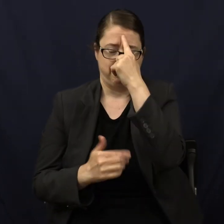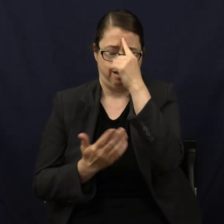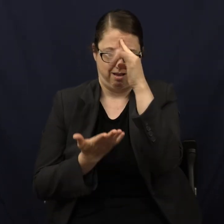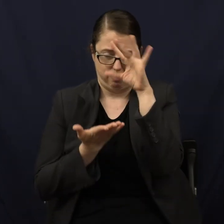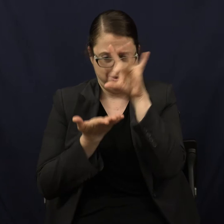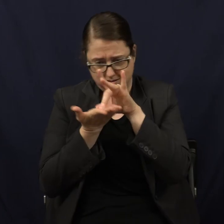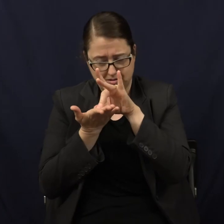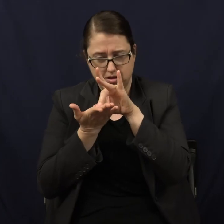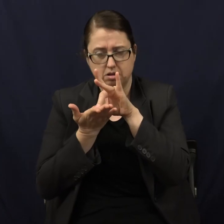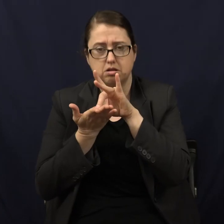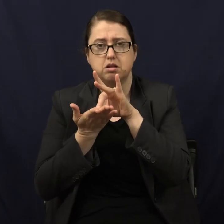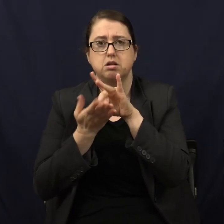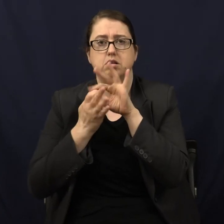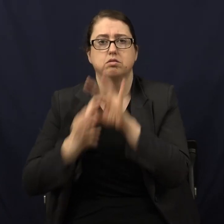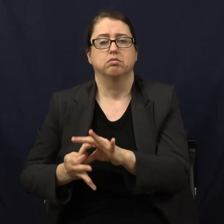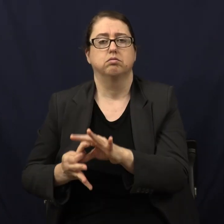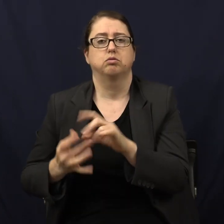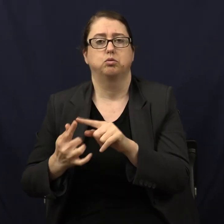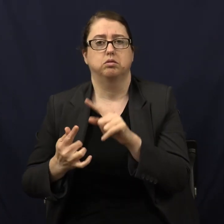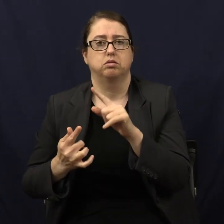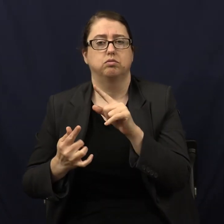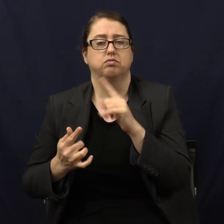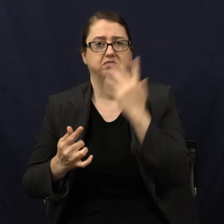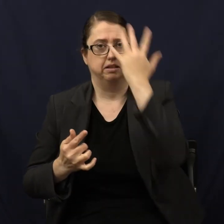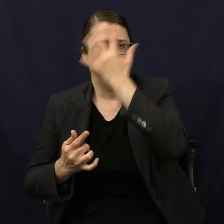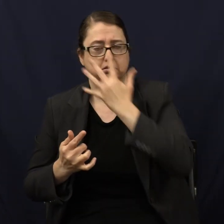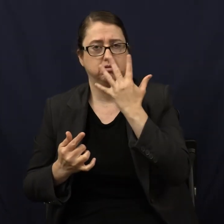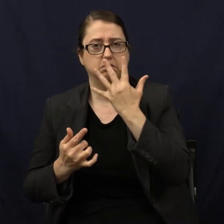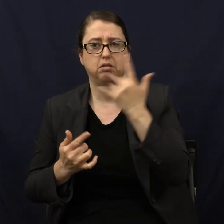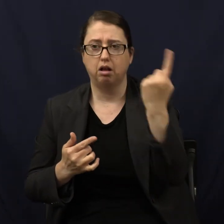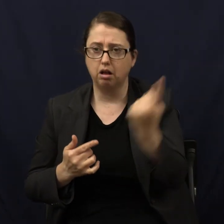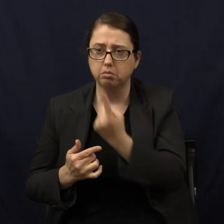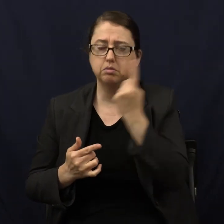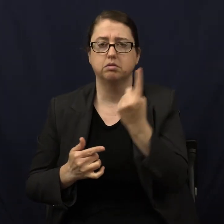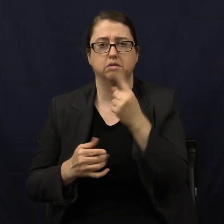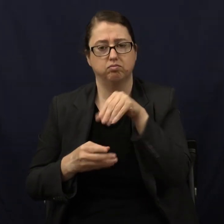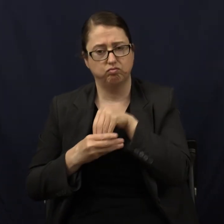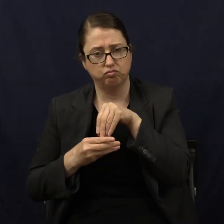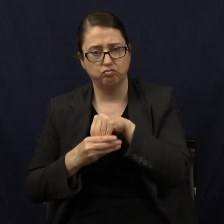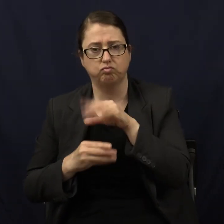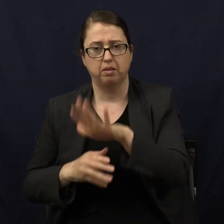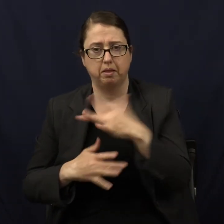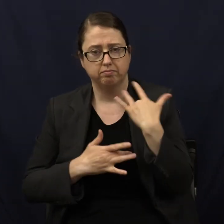They're hardwired that way. They will always do it, right?